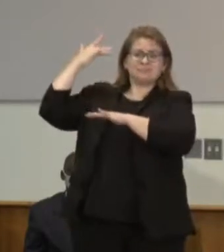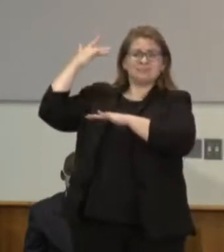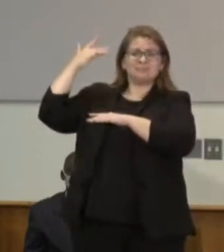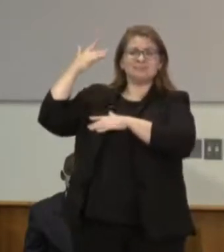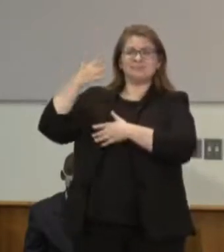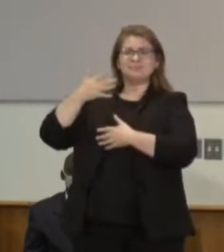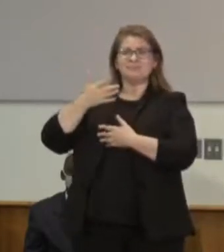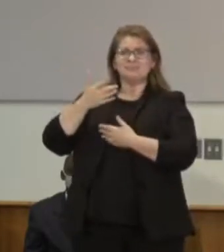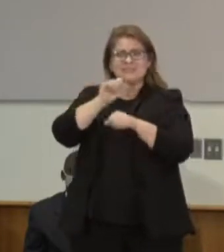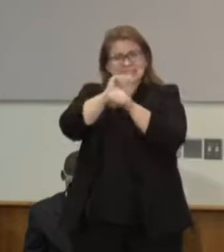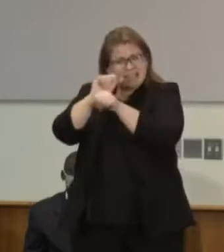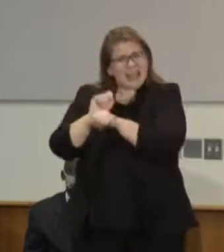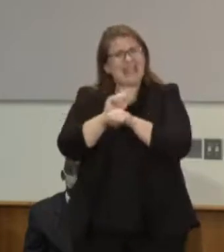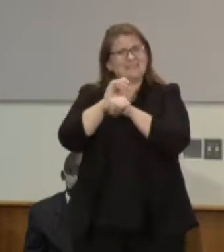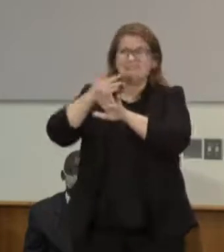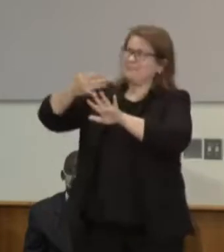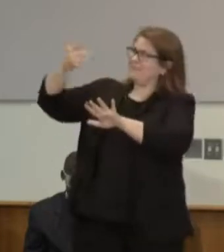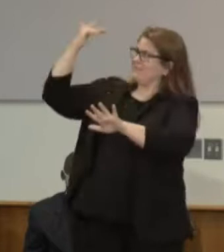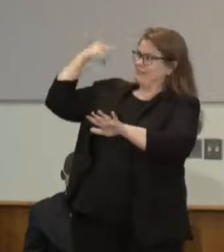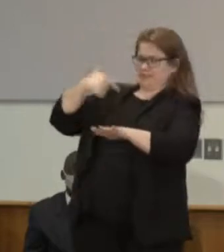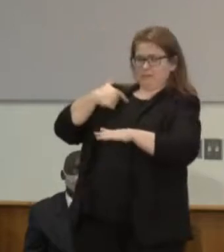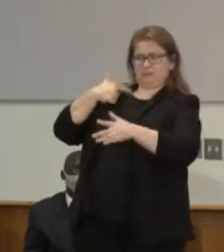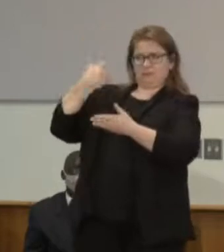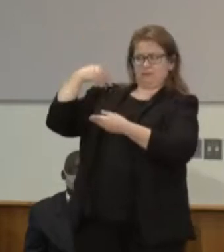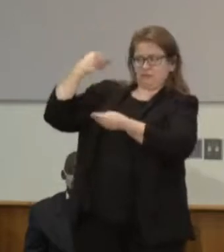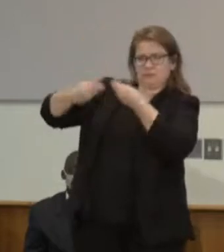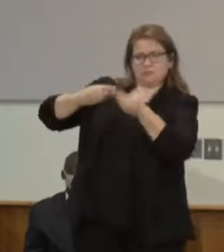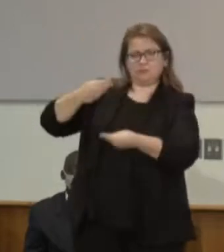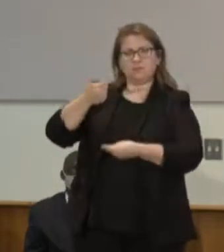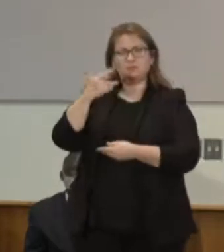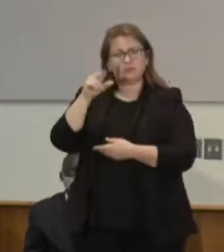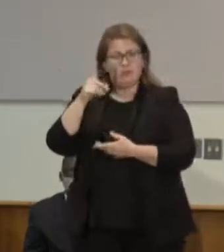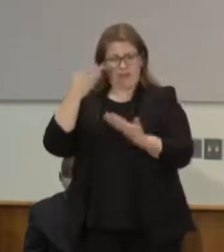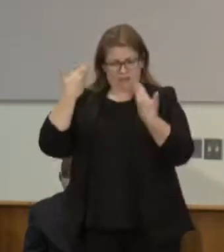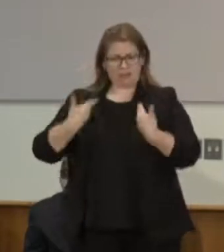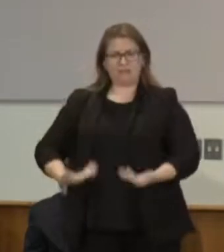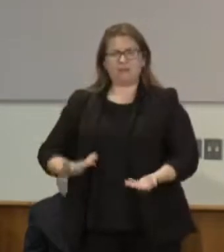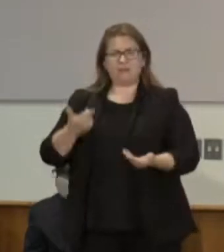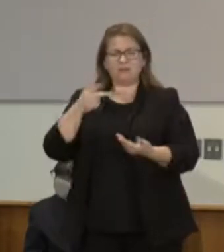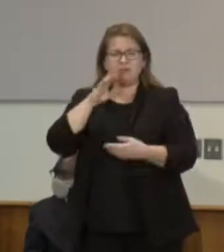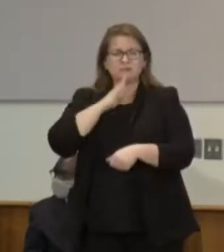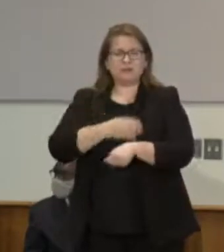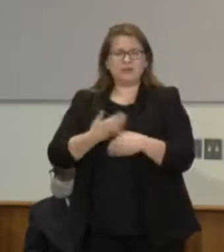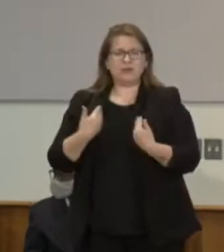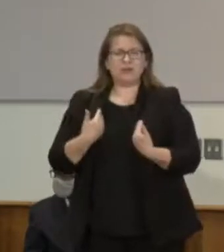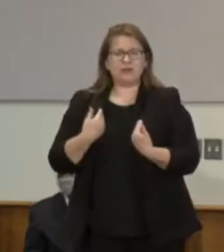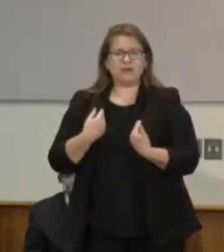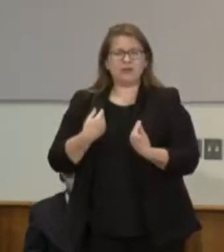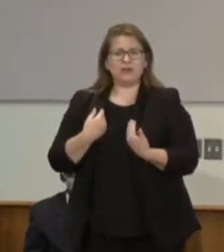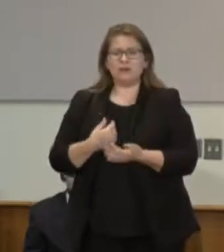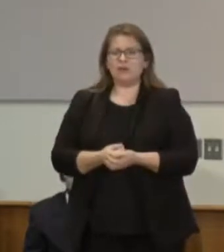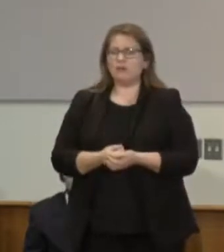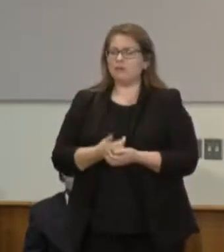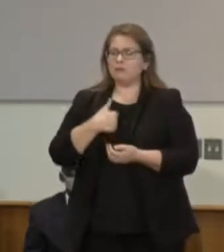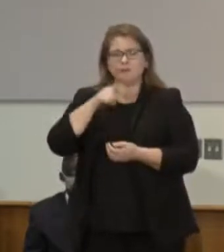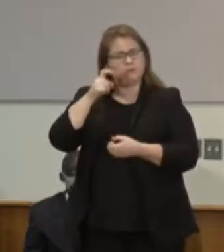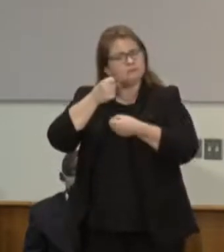Some people have to protest to change the laws so there's fairness and so there's justice.